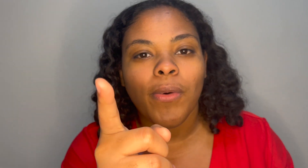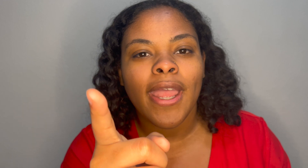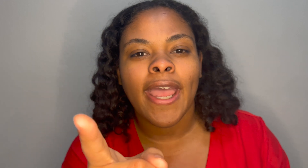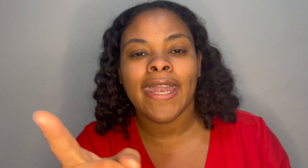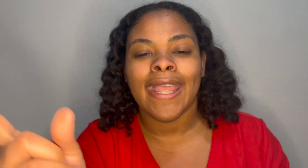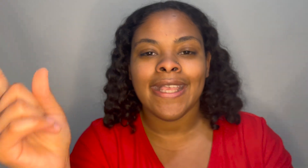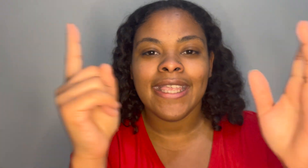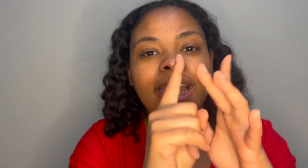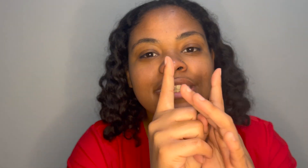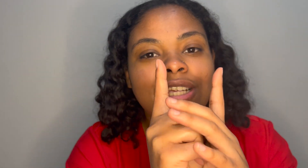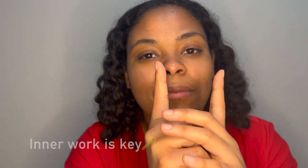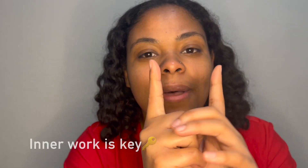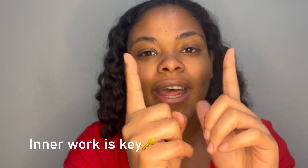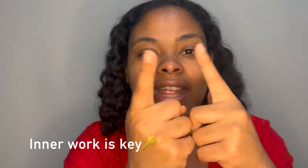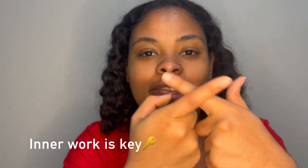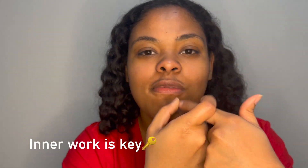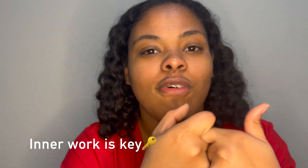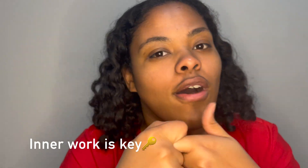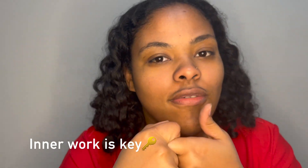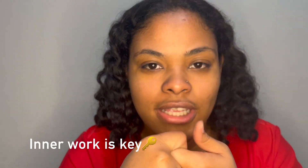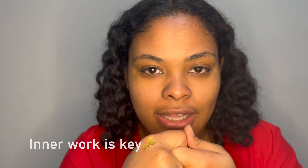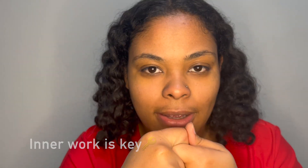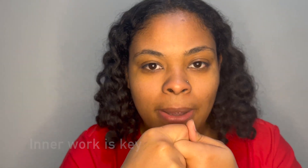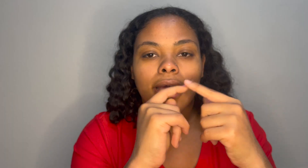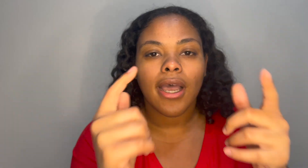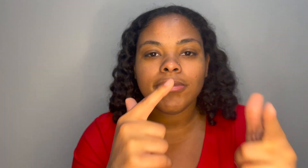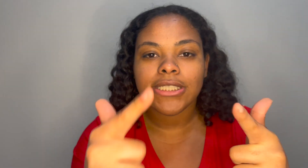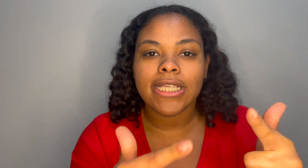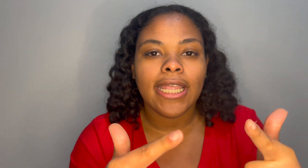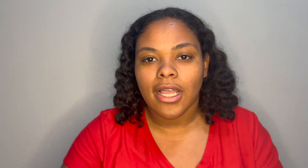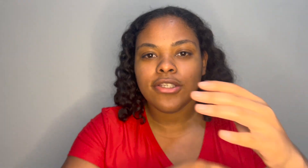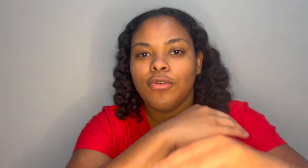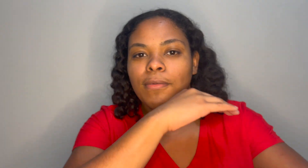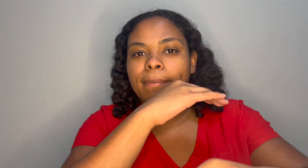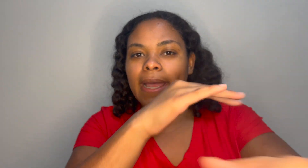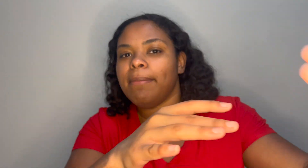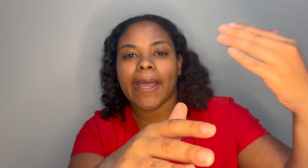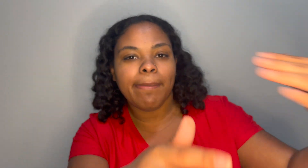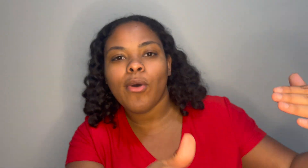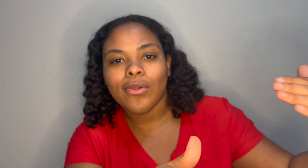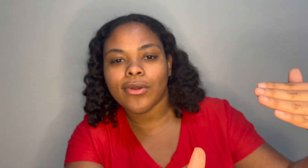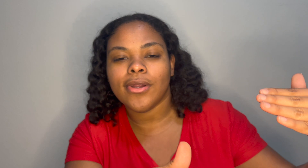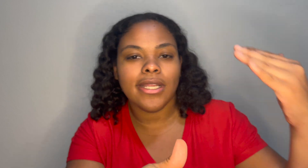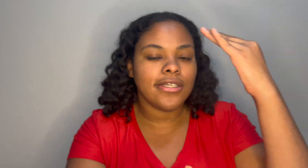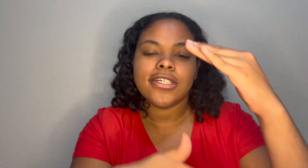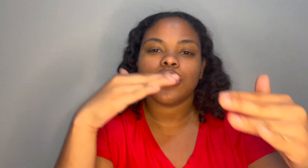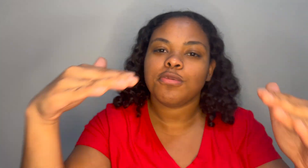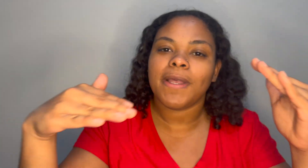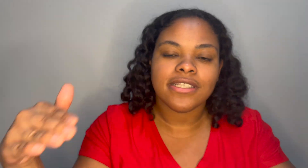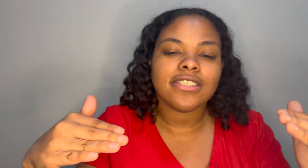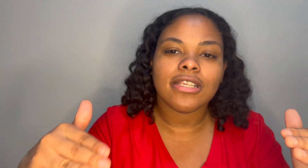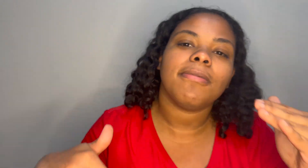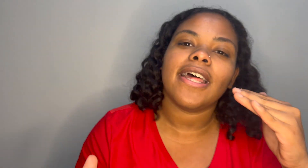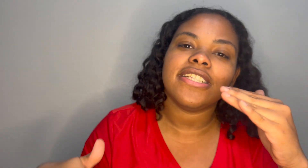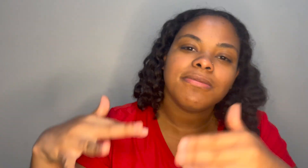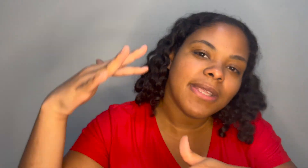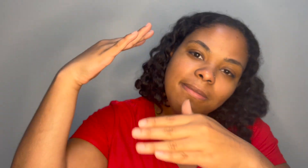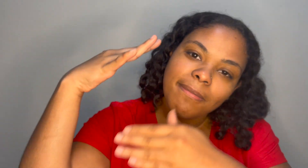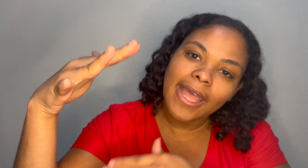ahead and get somebody involved in them i'm just saying like you're mad bipolar and you're expecting somebody to be mad